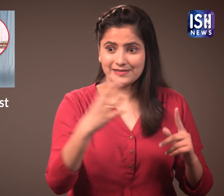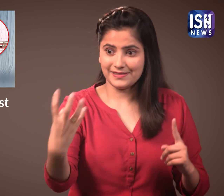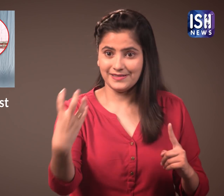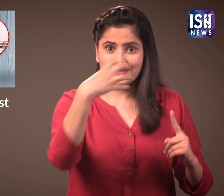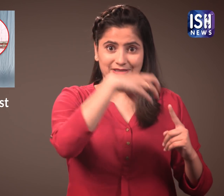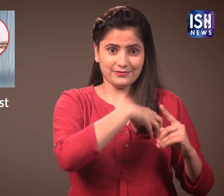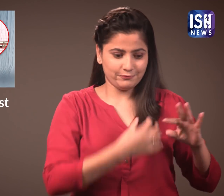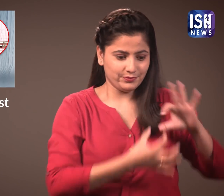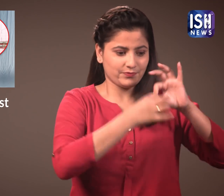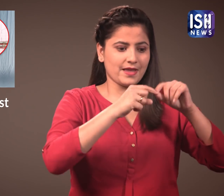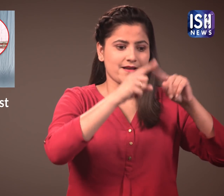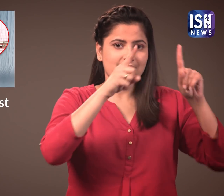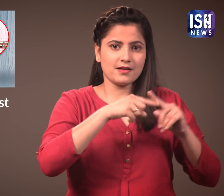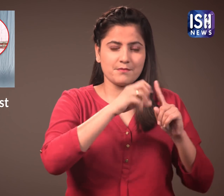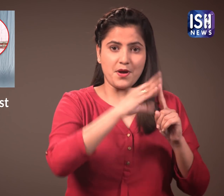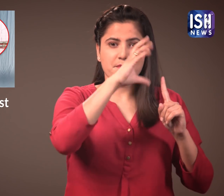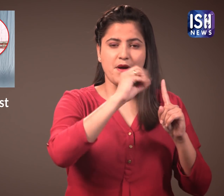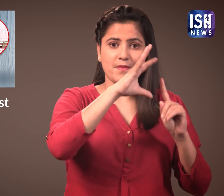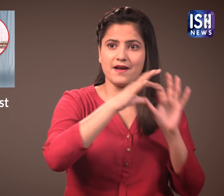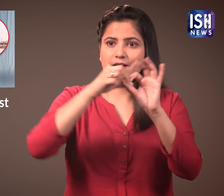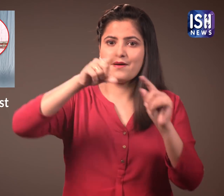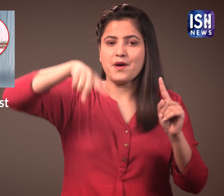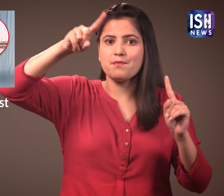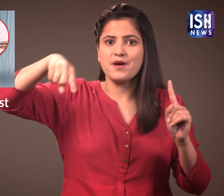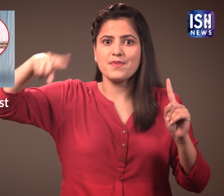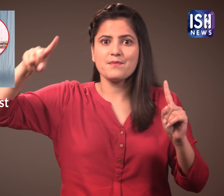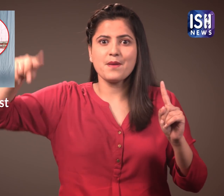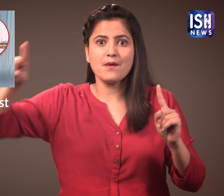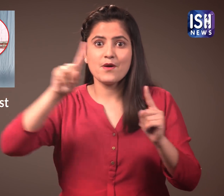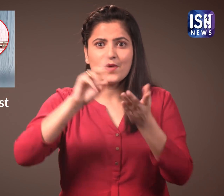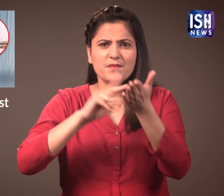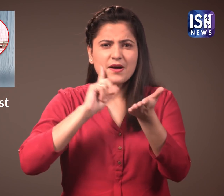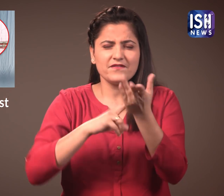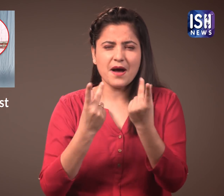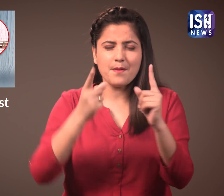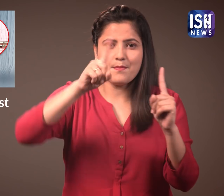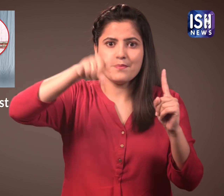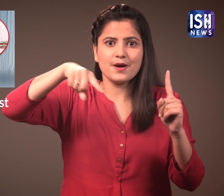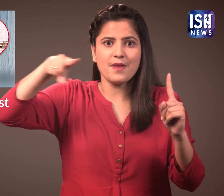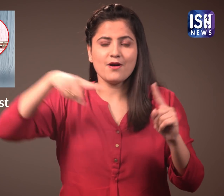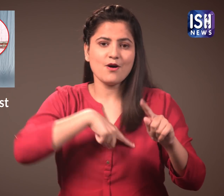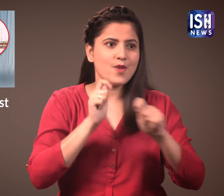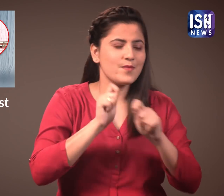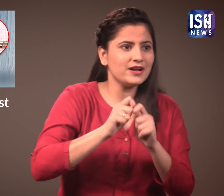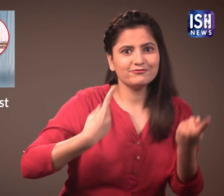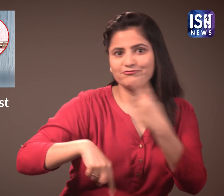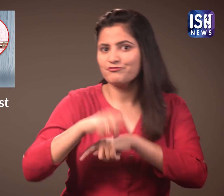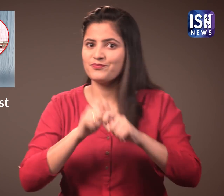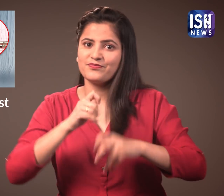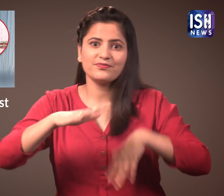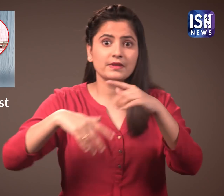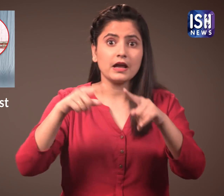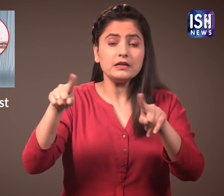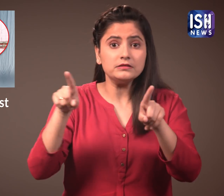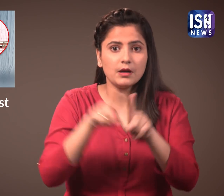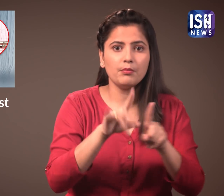Once the pacemaker is implanted, the heart begins to beat normally per minute and the person is highly energised.